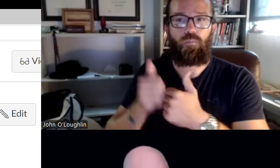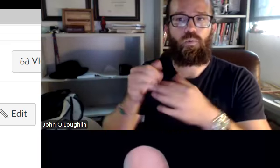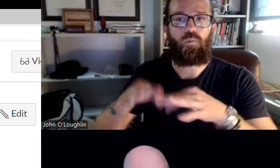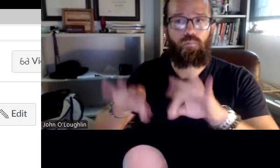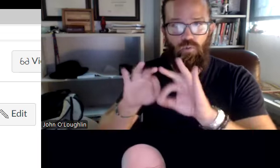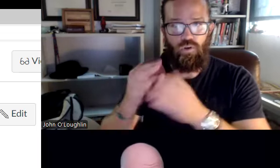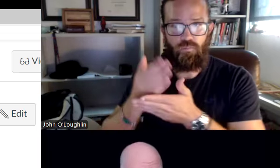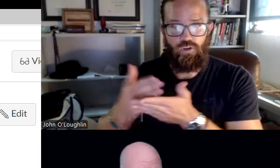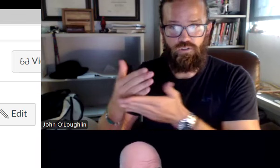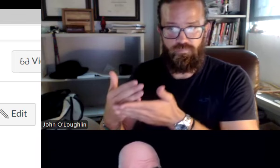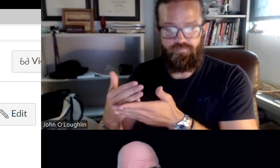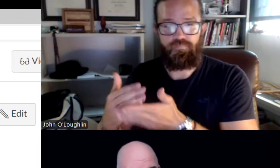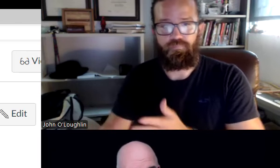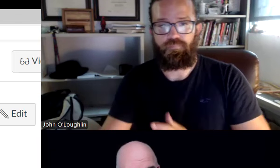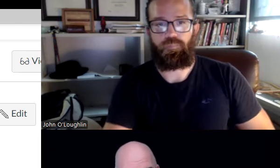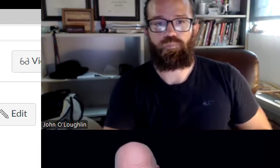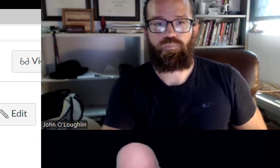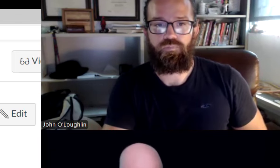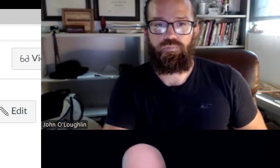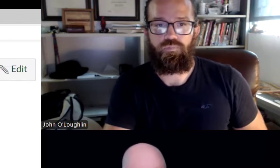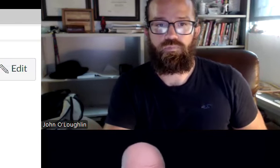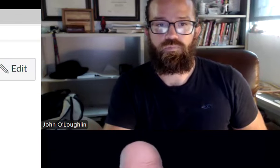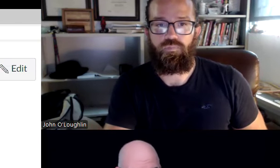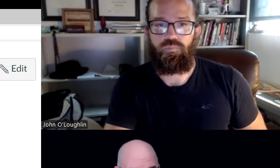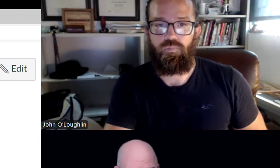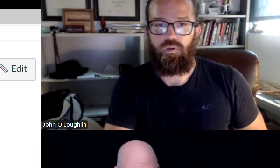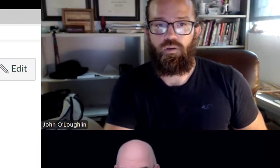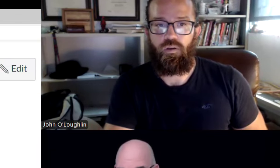everything but the important parts